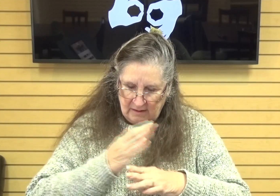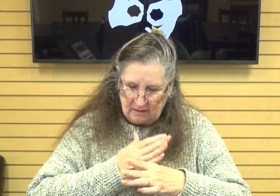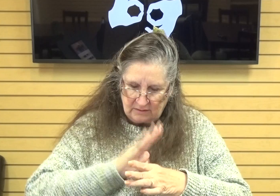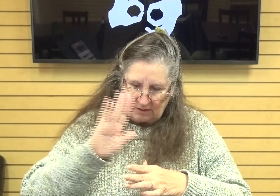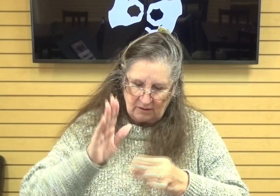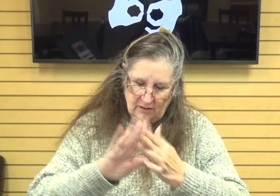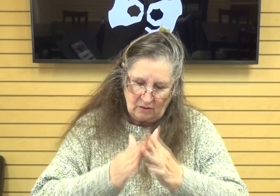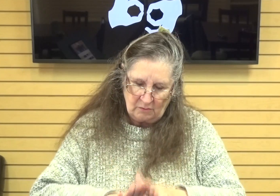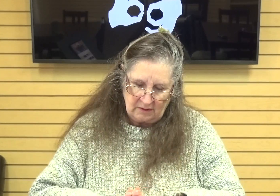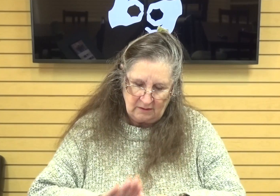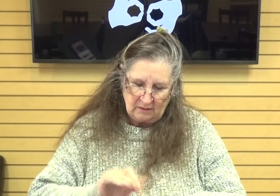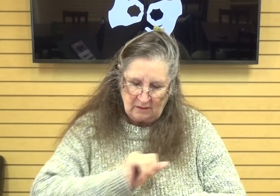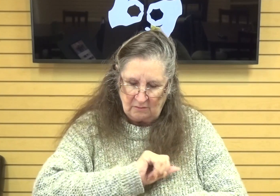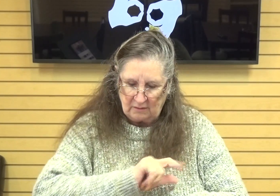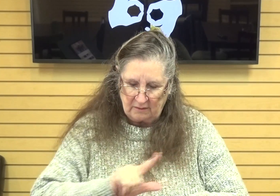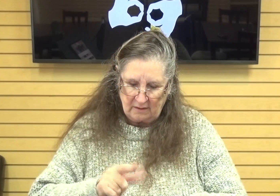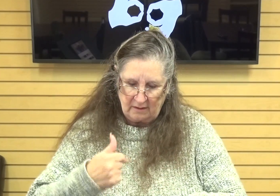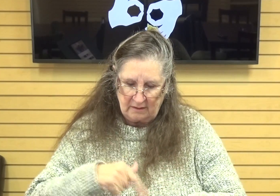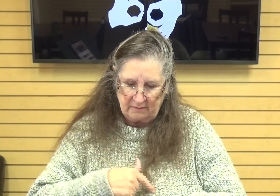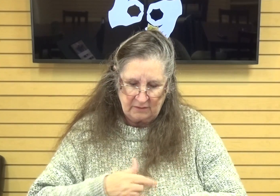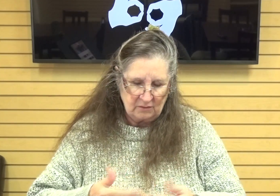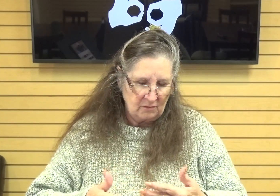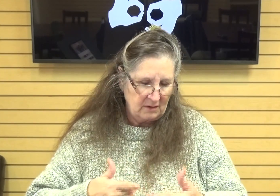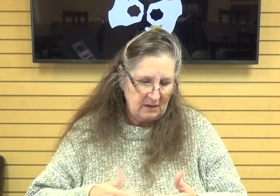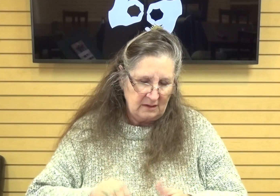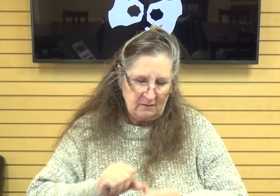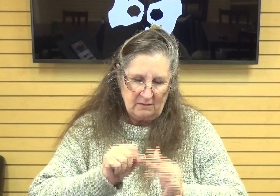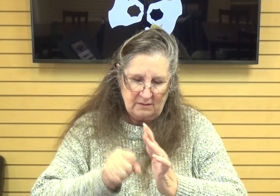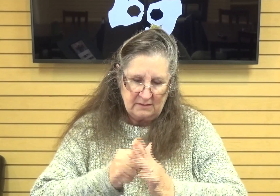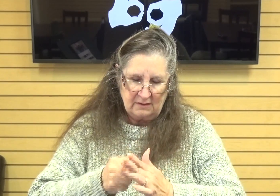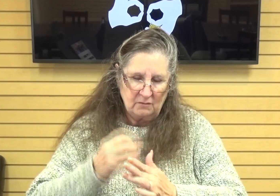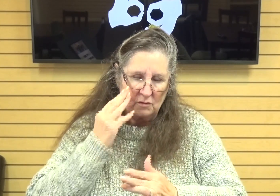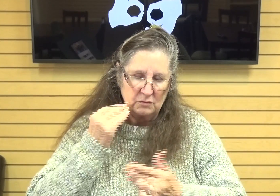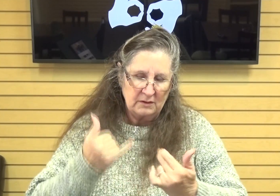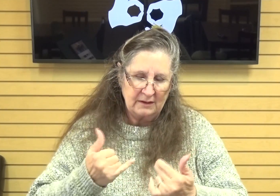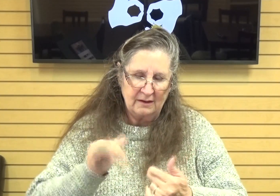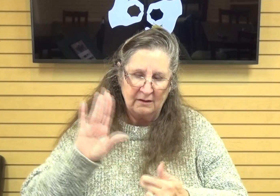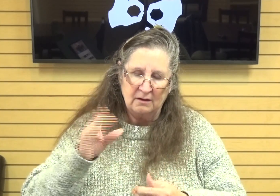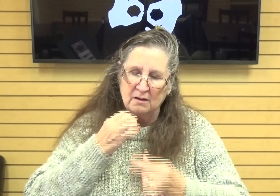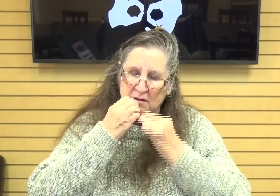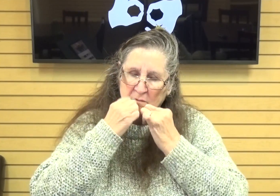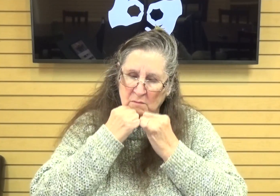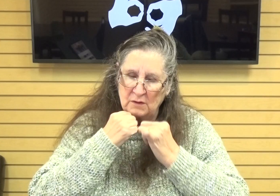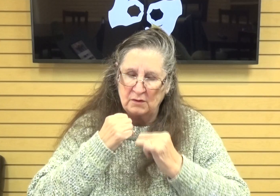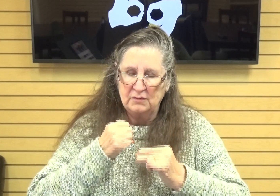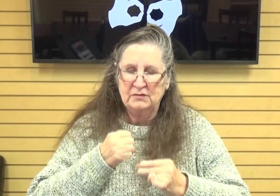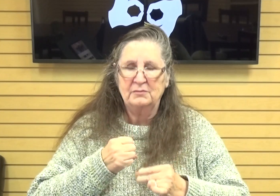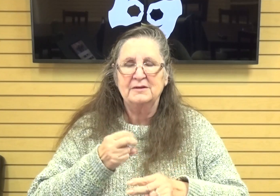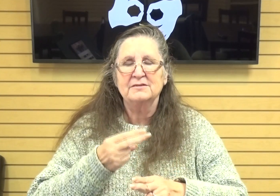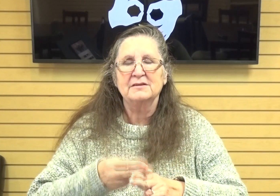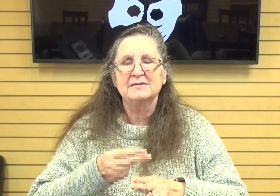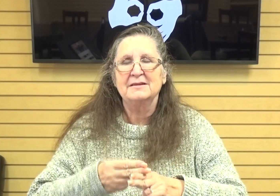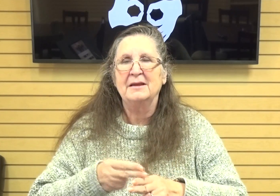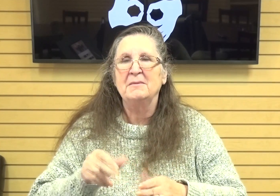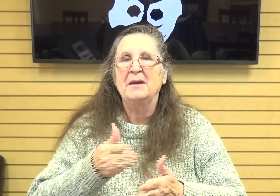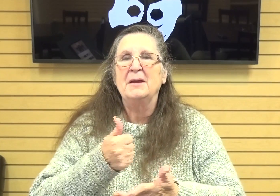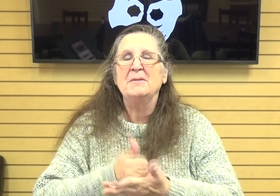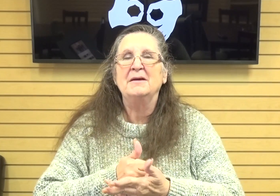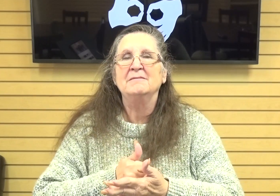with all of us in whatever season we are in in your most precious name amen all right so as um i've maybe kind of shared